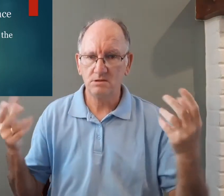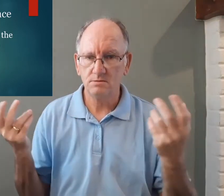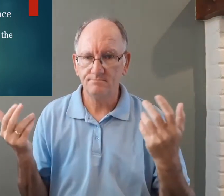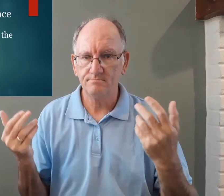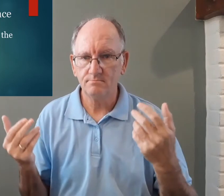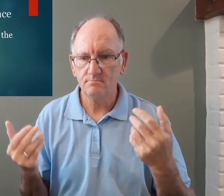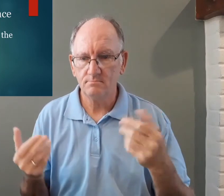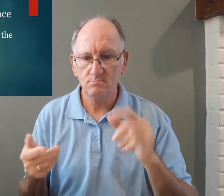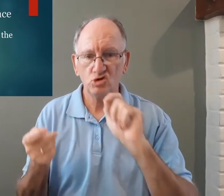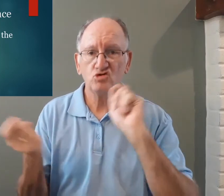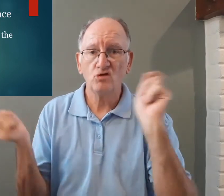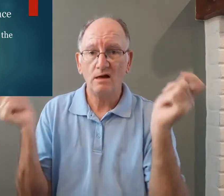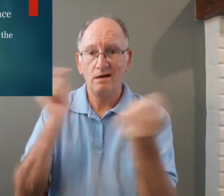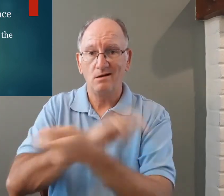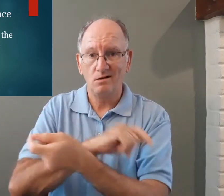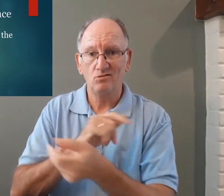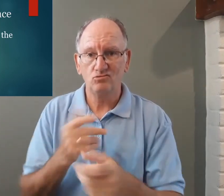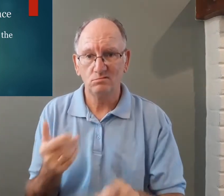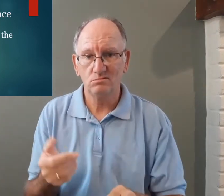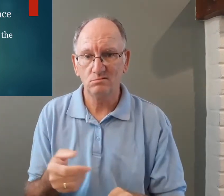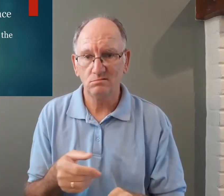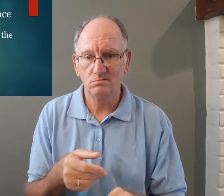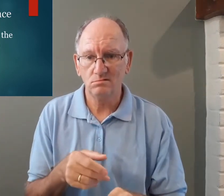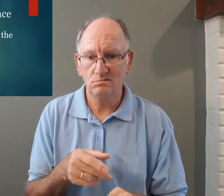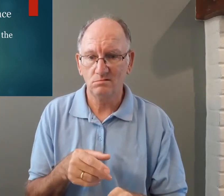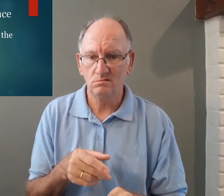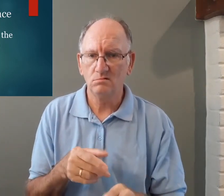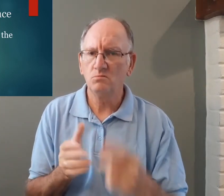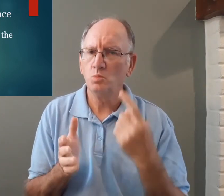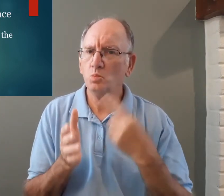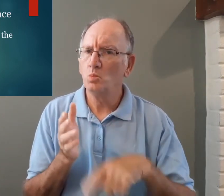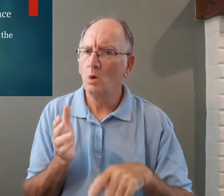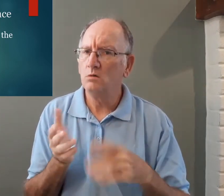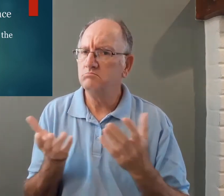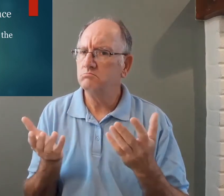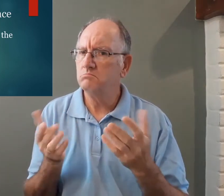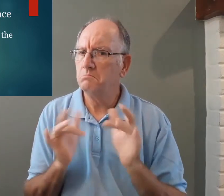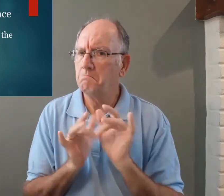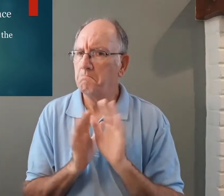so that's the thing it's opposite to change